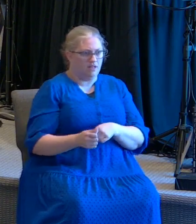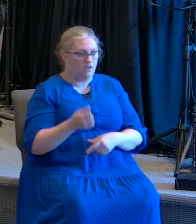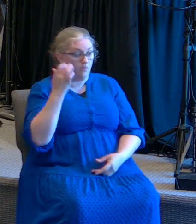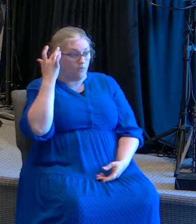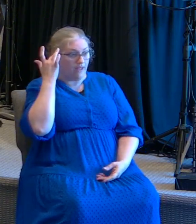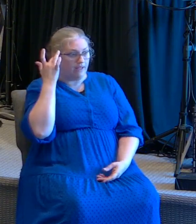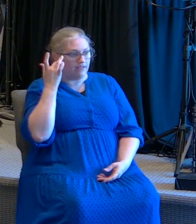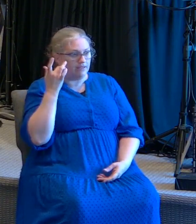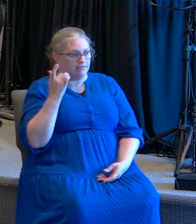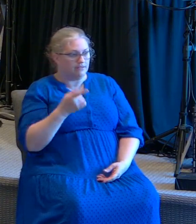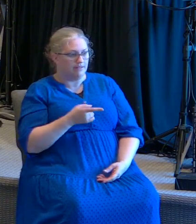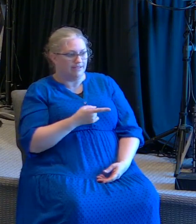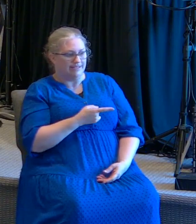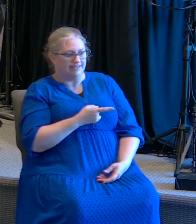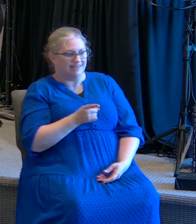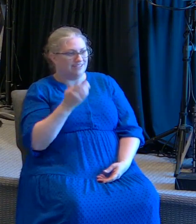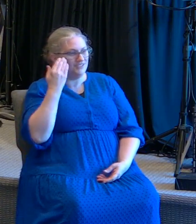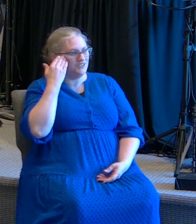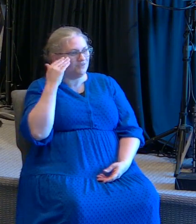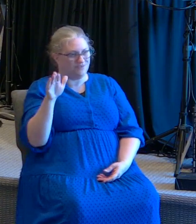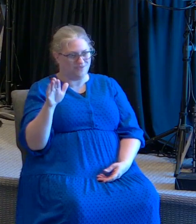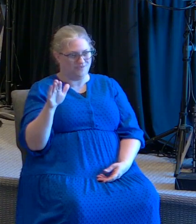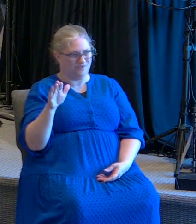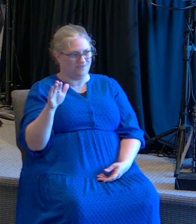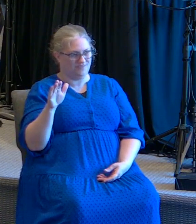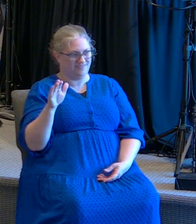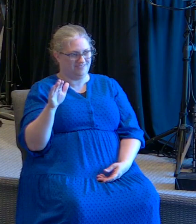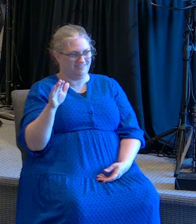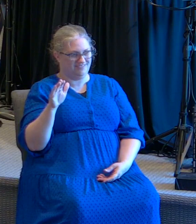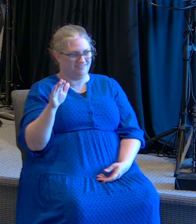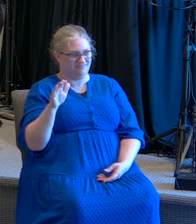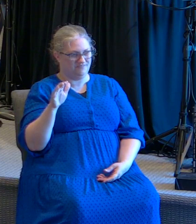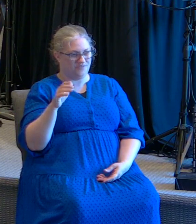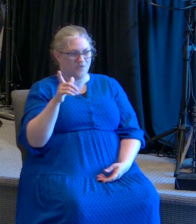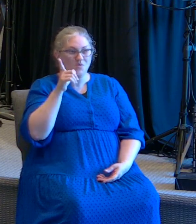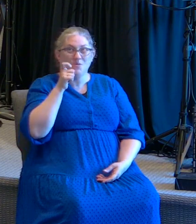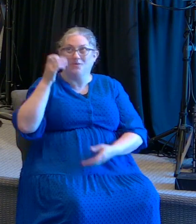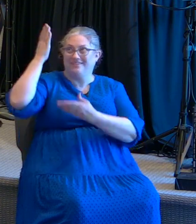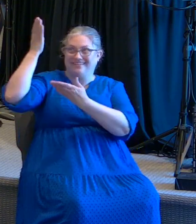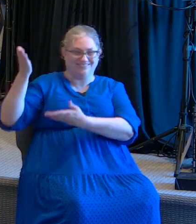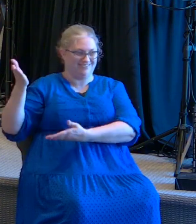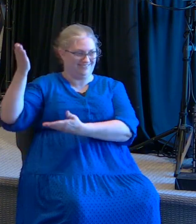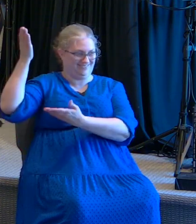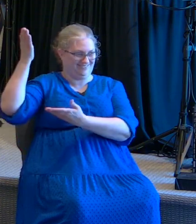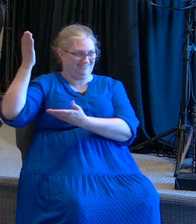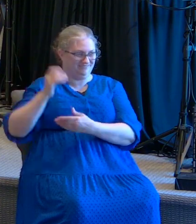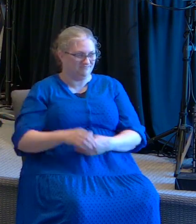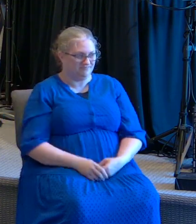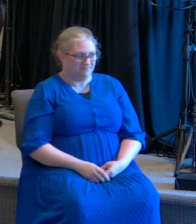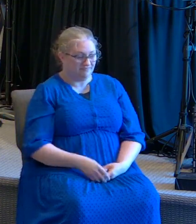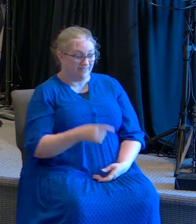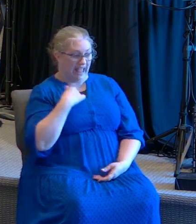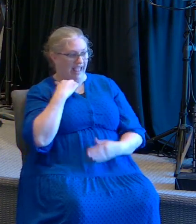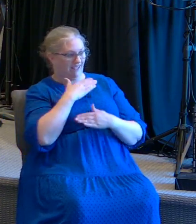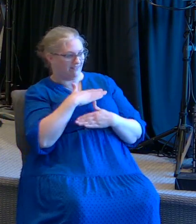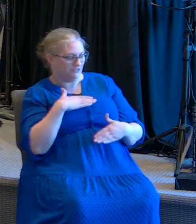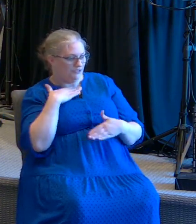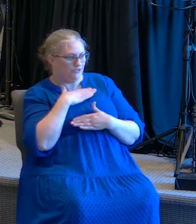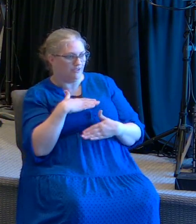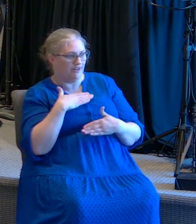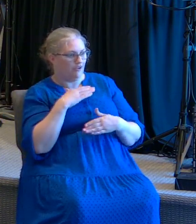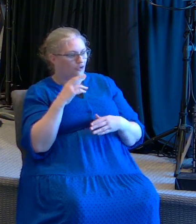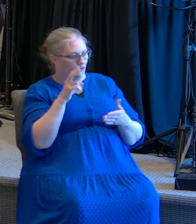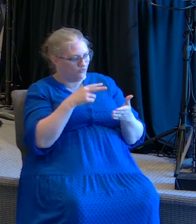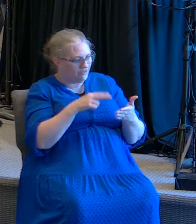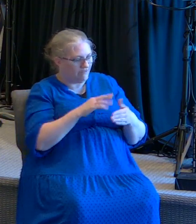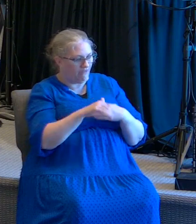they don't know. Porque ellos no sabían. I had so much pleasure reading all the commentators